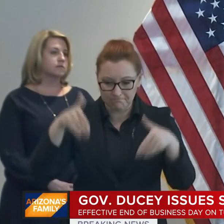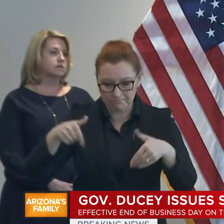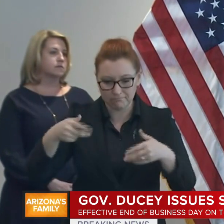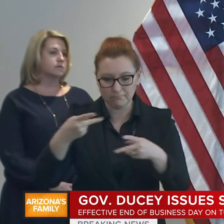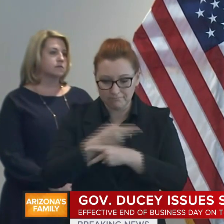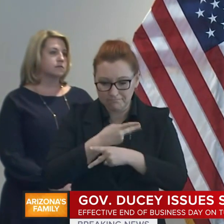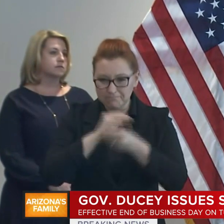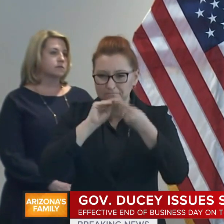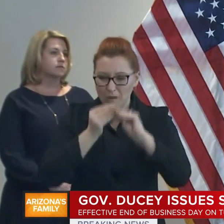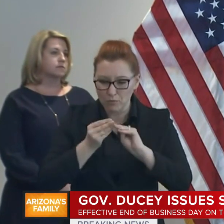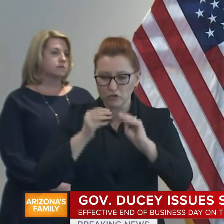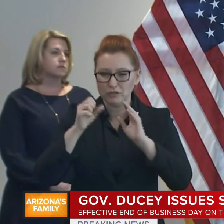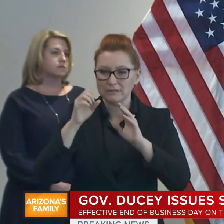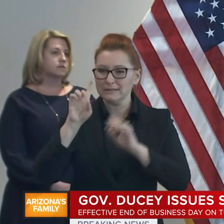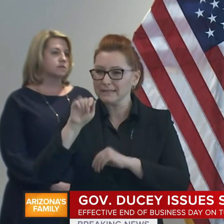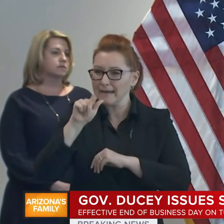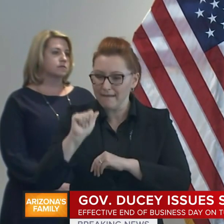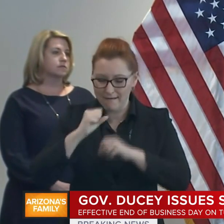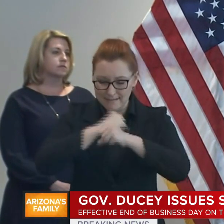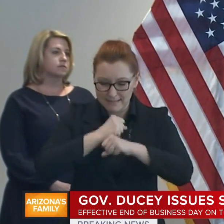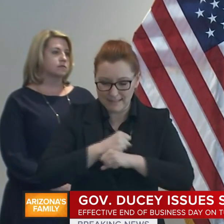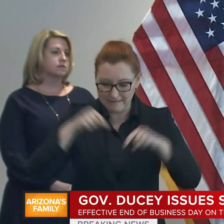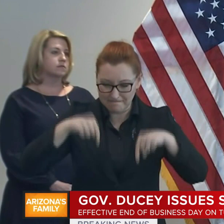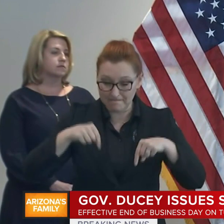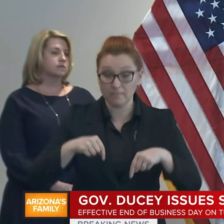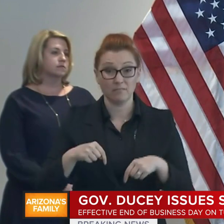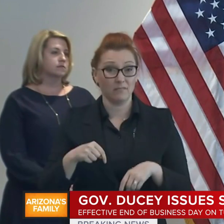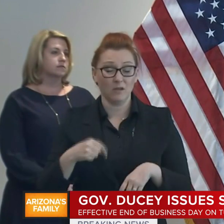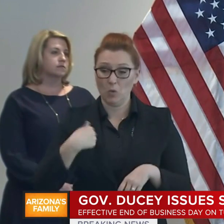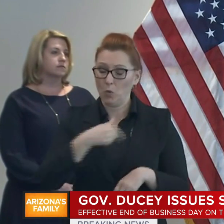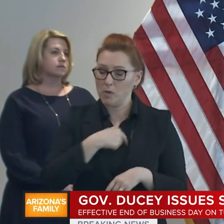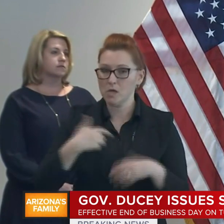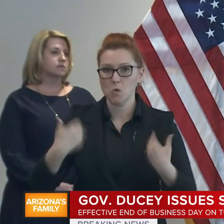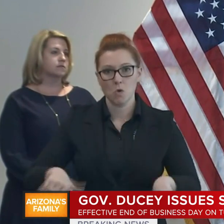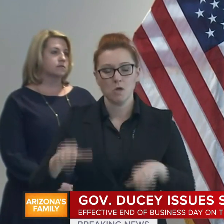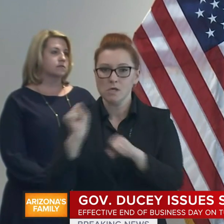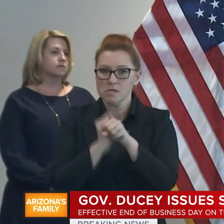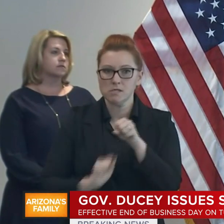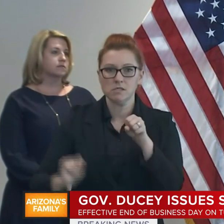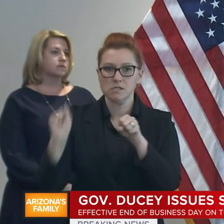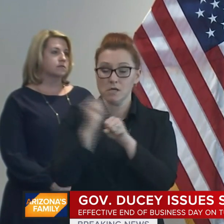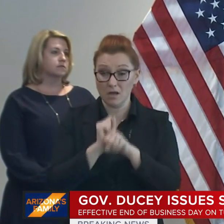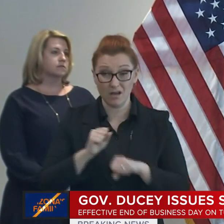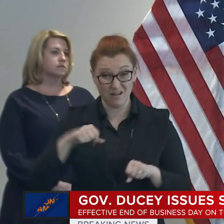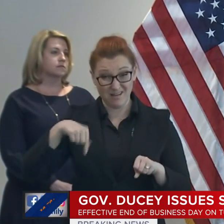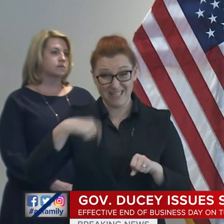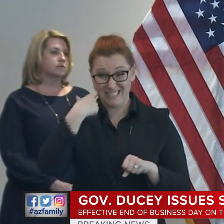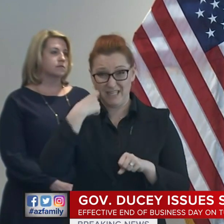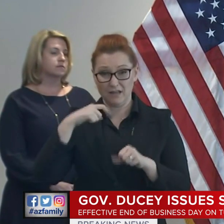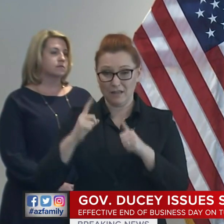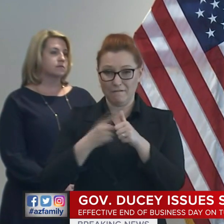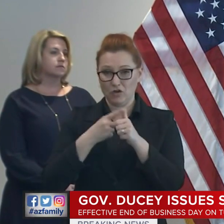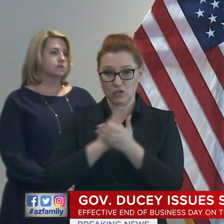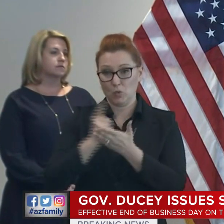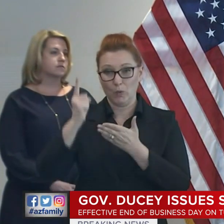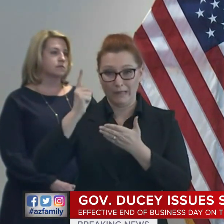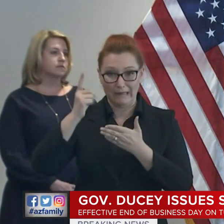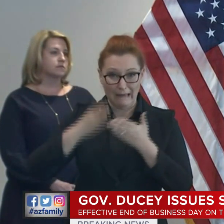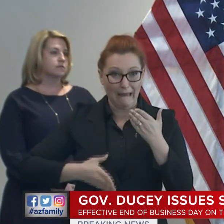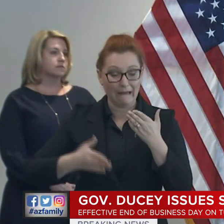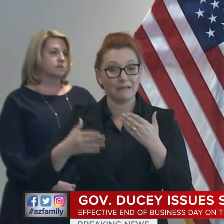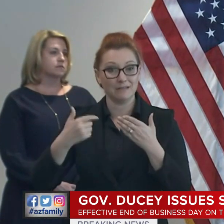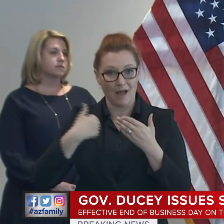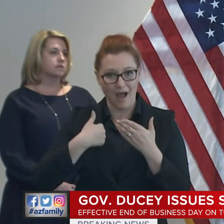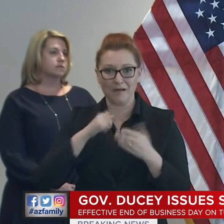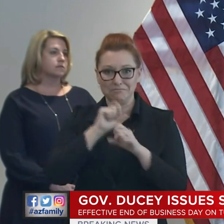hard. This was the first weekend I was able to actually be home for a little bit, and I watched some of the national news.